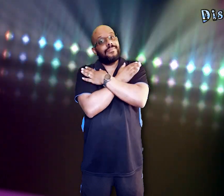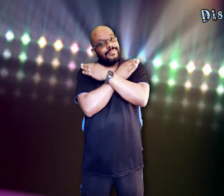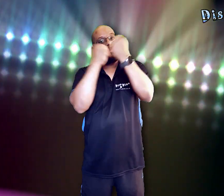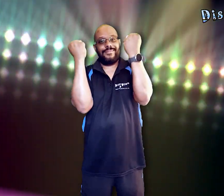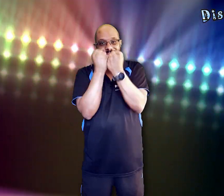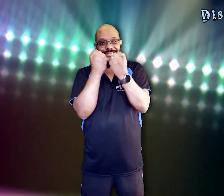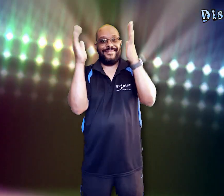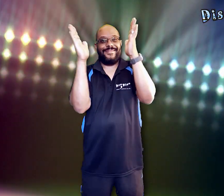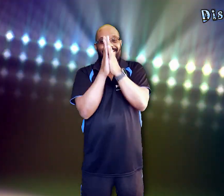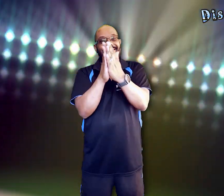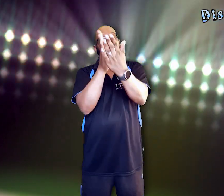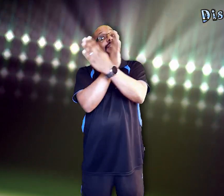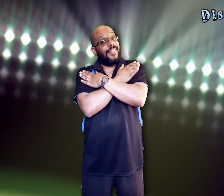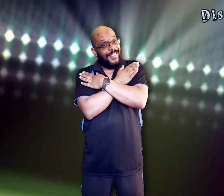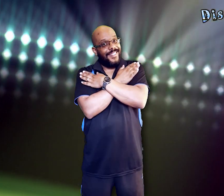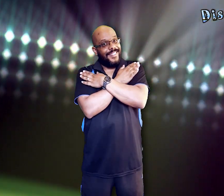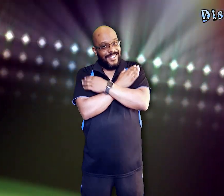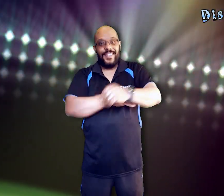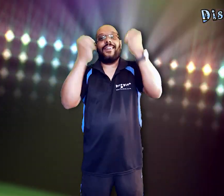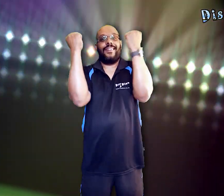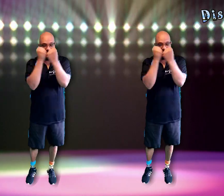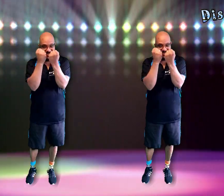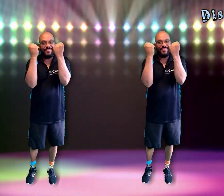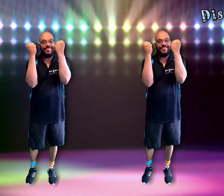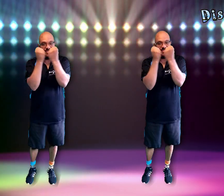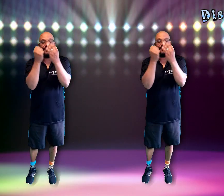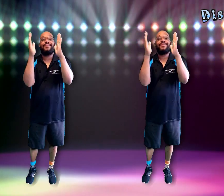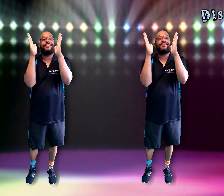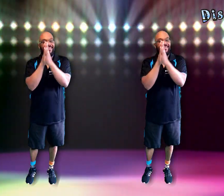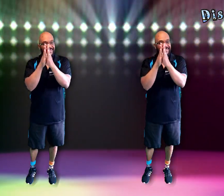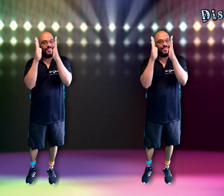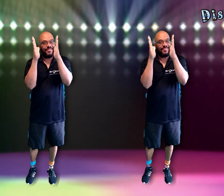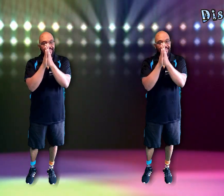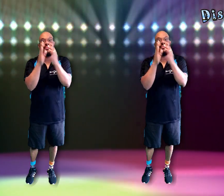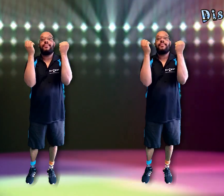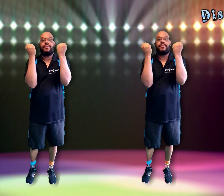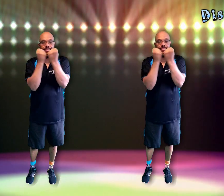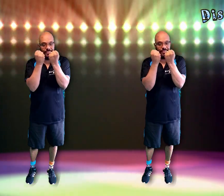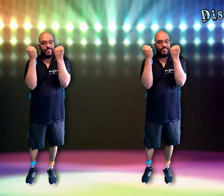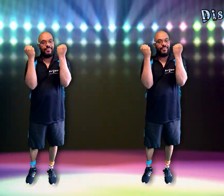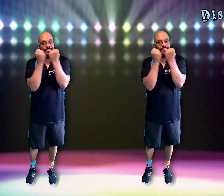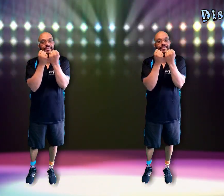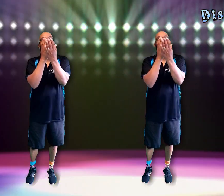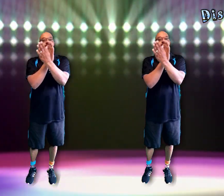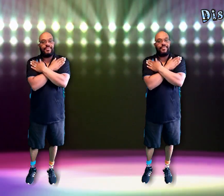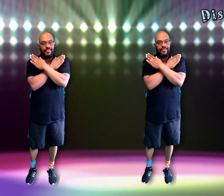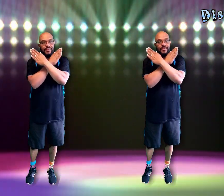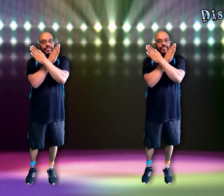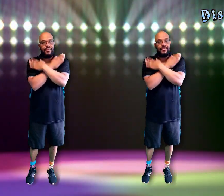right Or else your arms will get all twisted First you bump your fists, then you clap your hands Bump your fists again and then you cross your